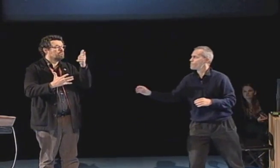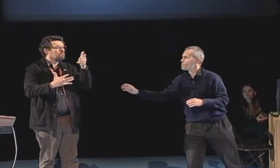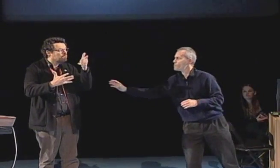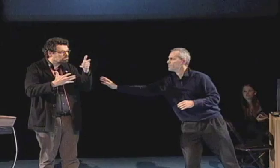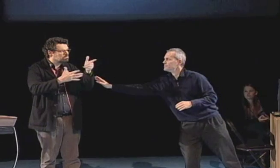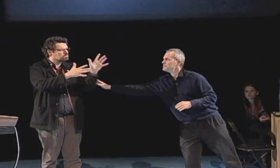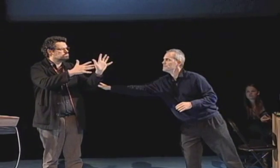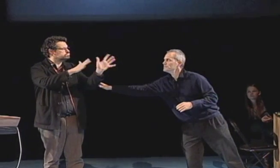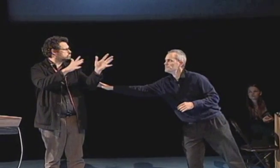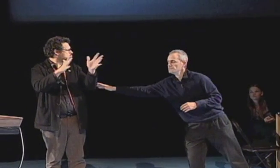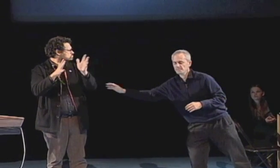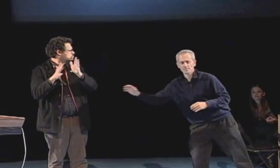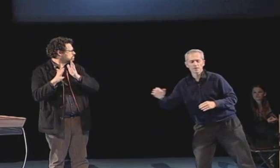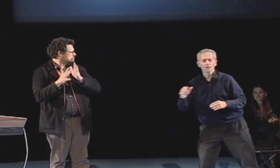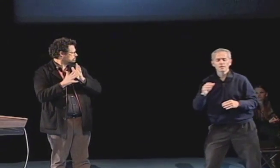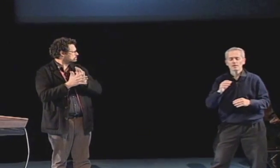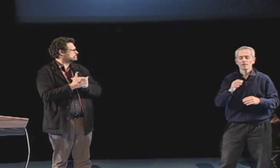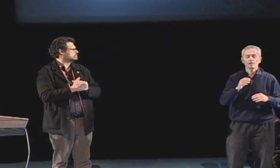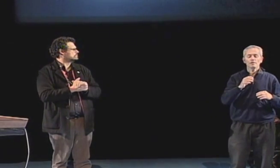mainstream school.